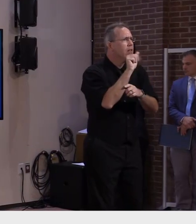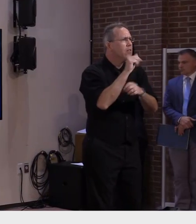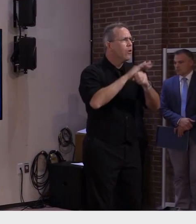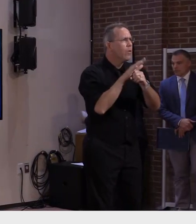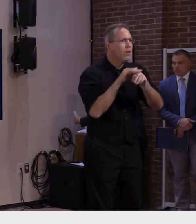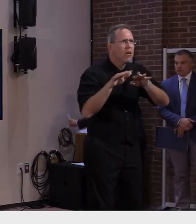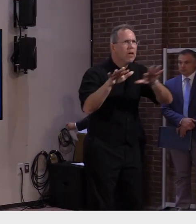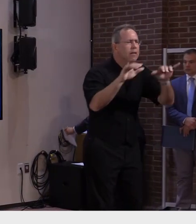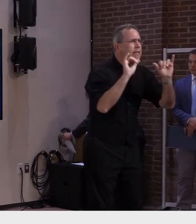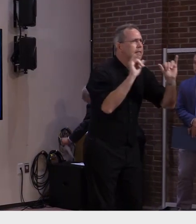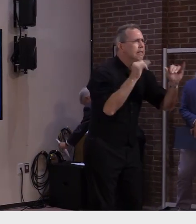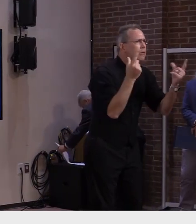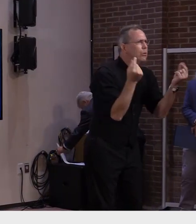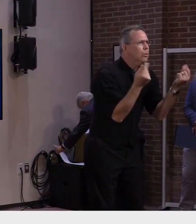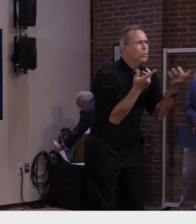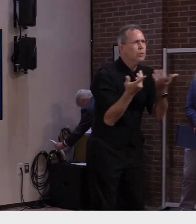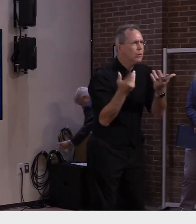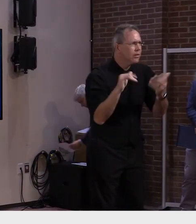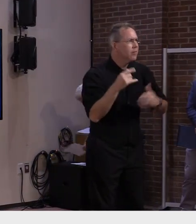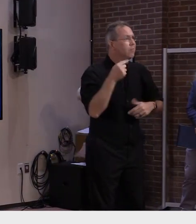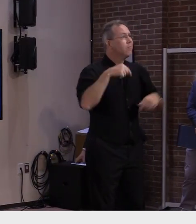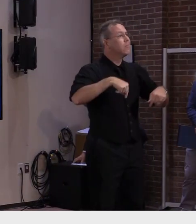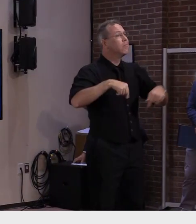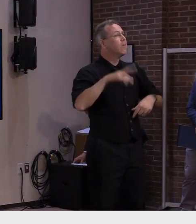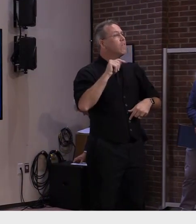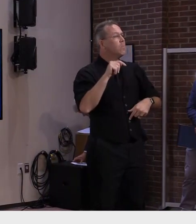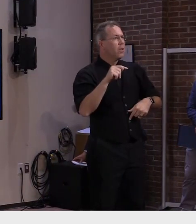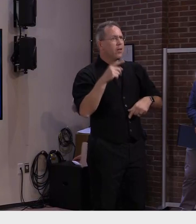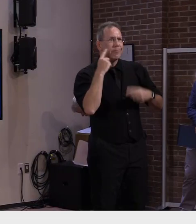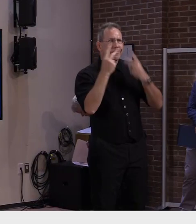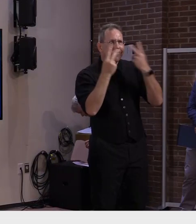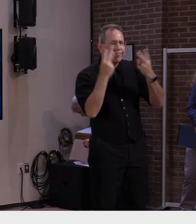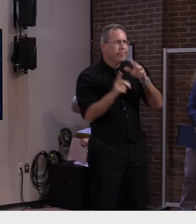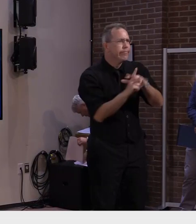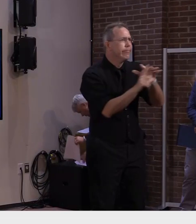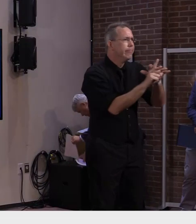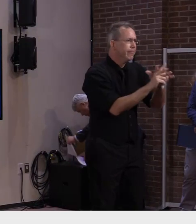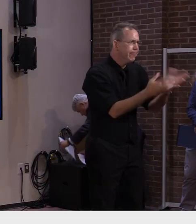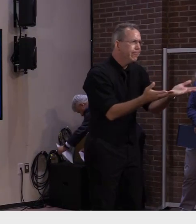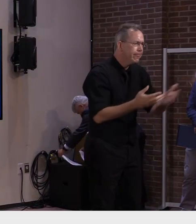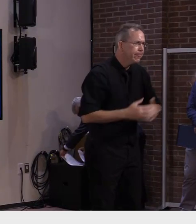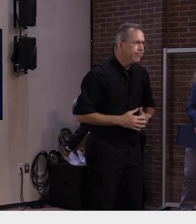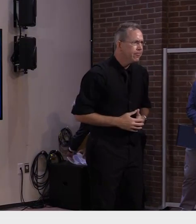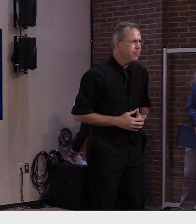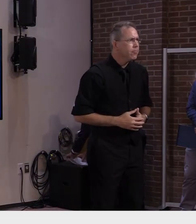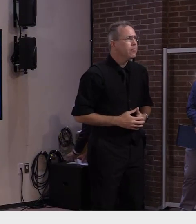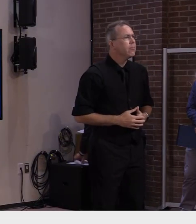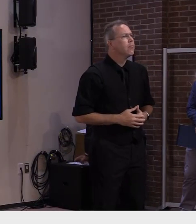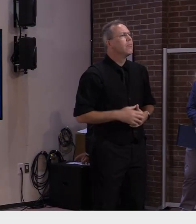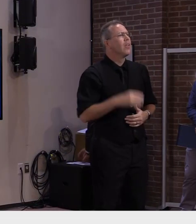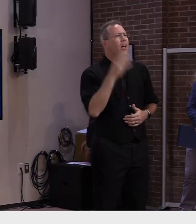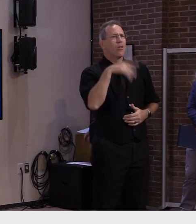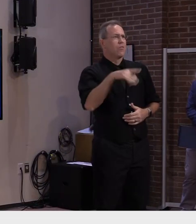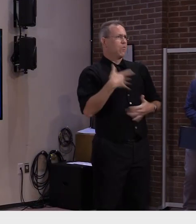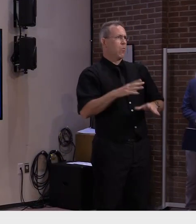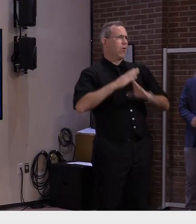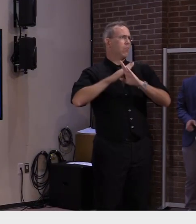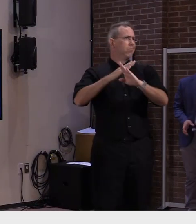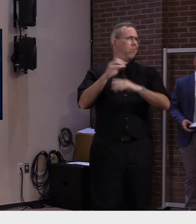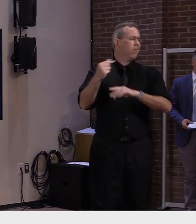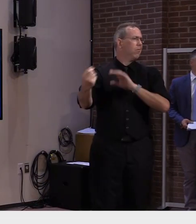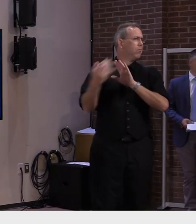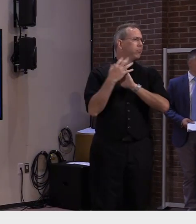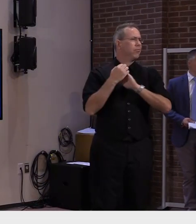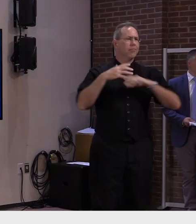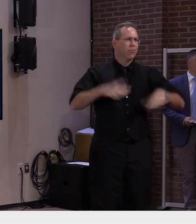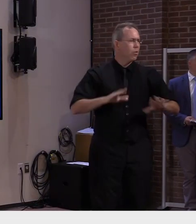the nation and here in Vermont this isn't where we wanted to be but we need to accept that we're going to